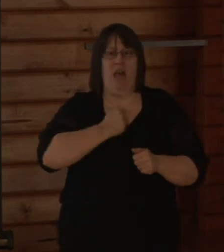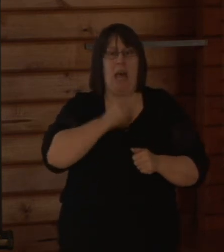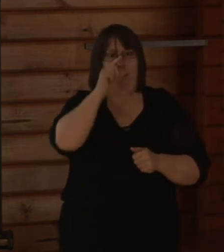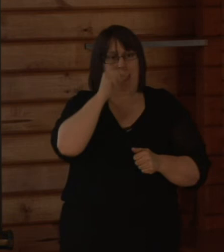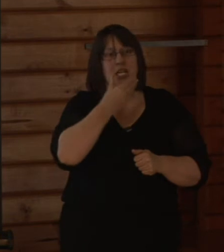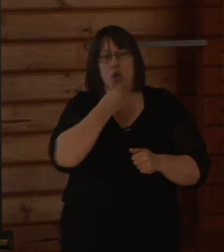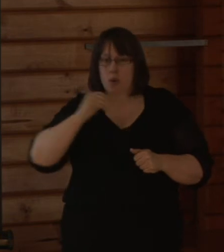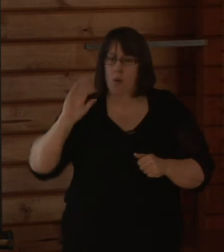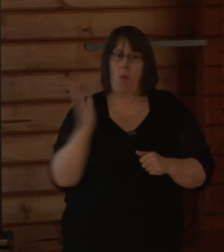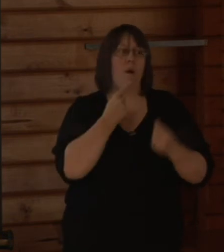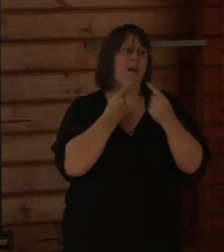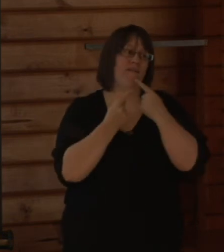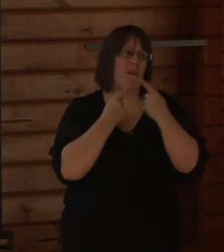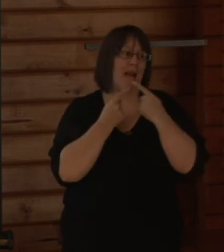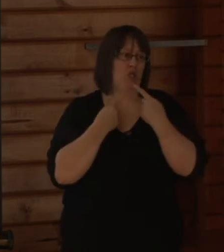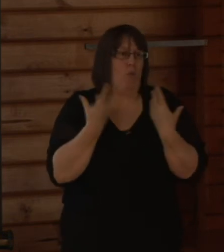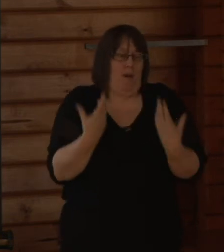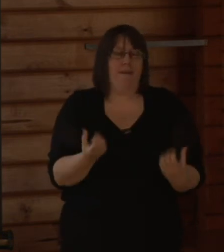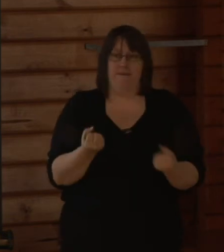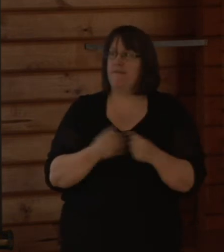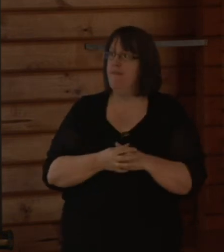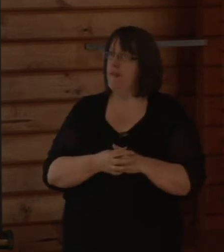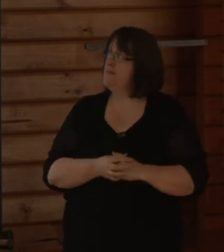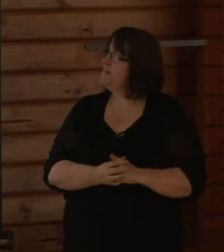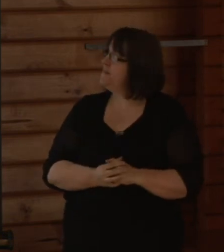using all of the information sources we have.